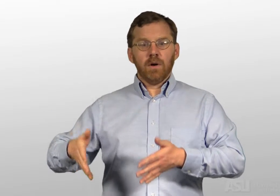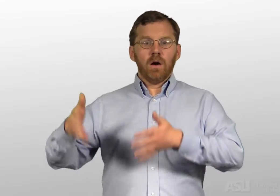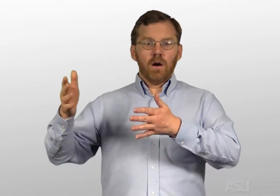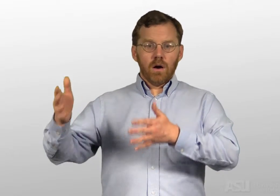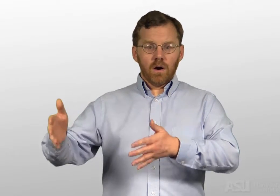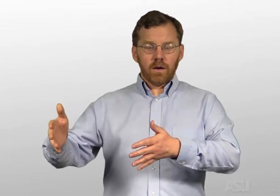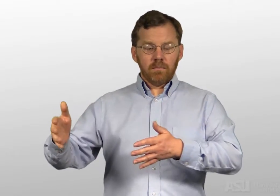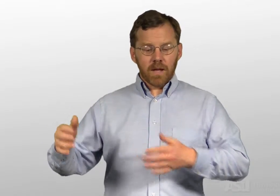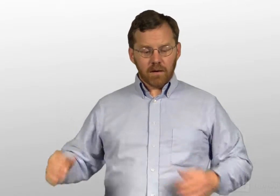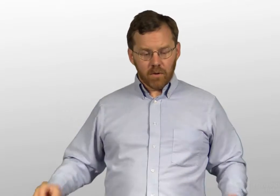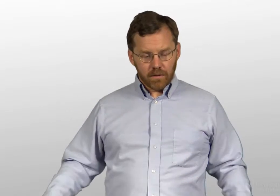on blackboard.